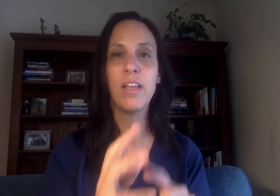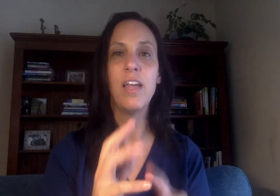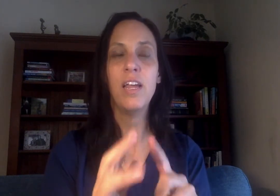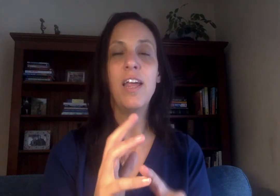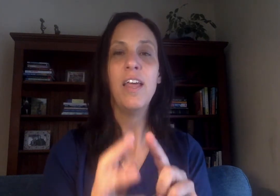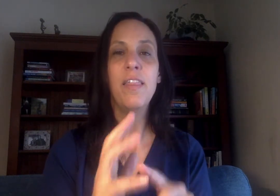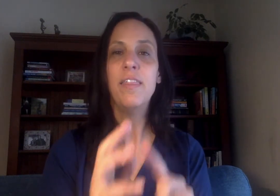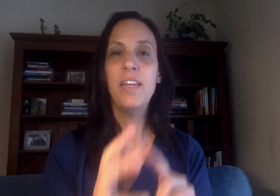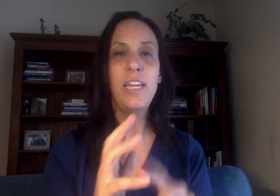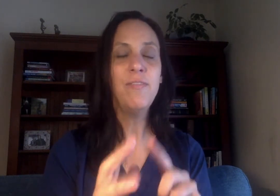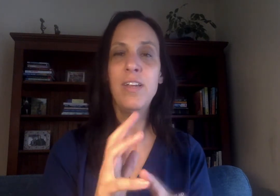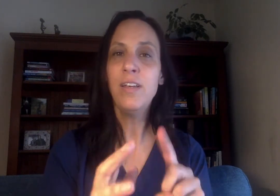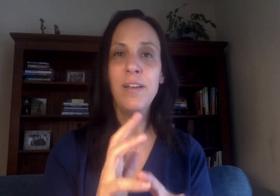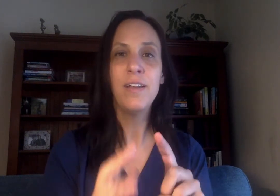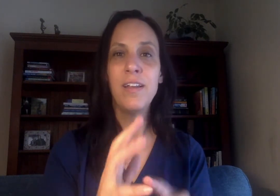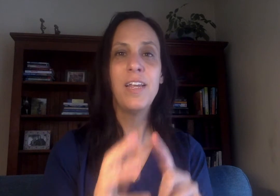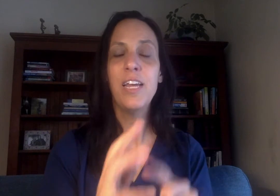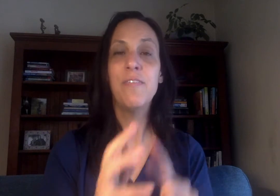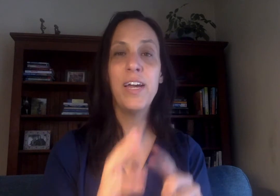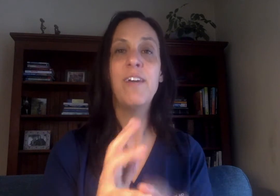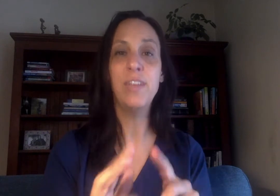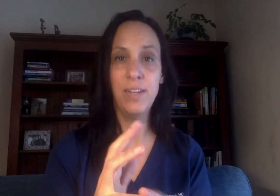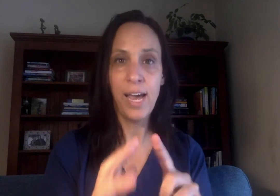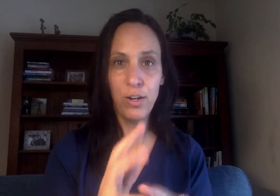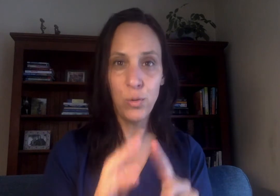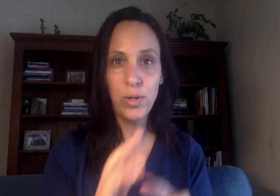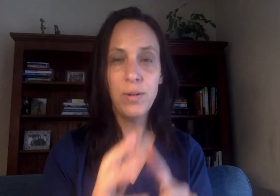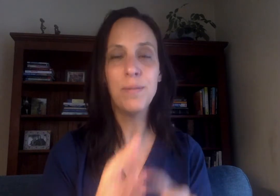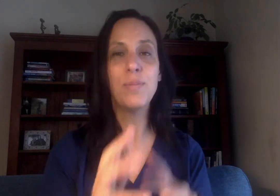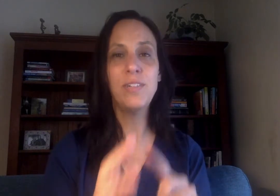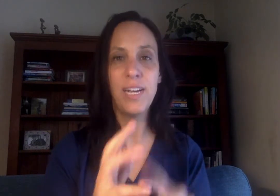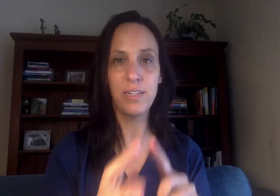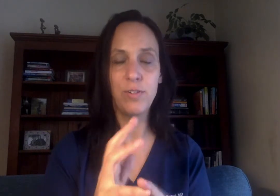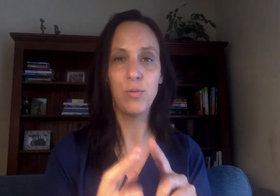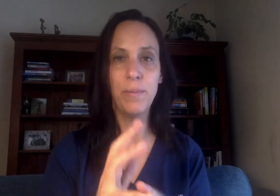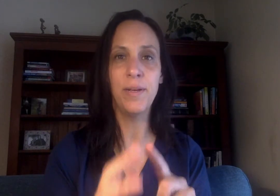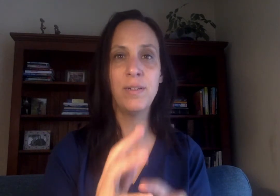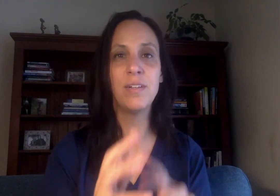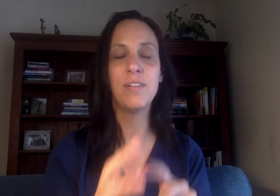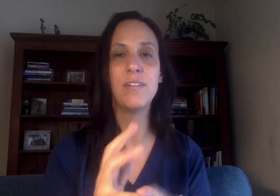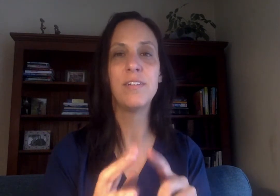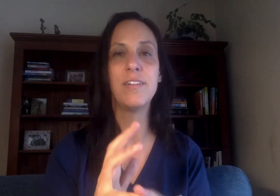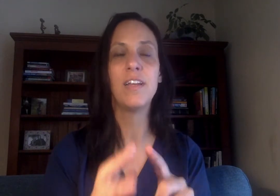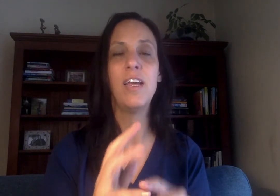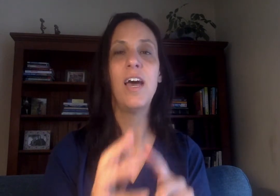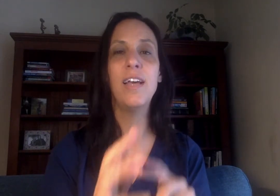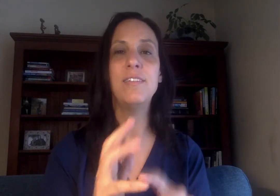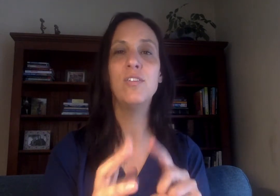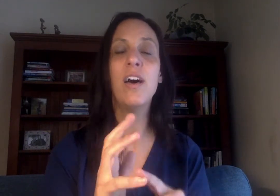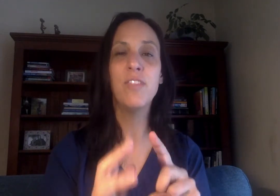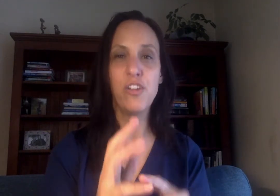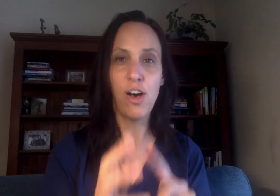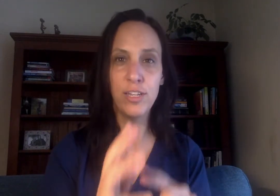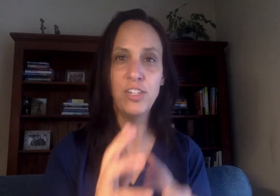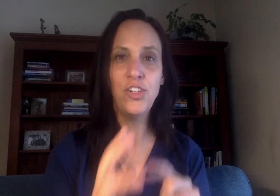that even if I have inadequate protective equipment, I still have the knowledge